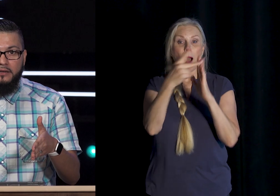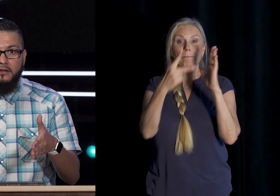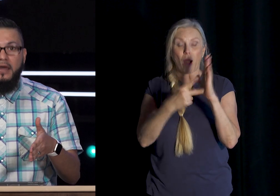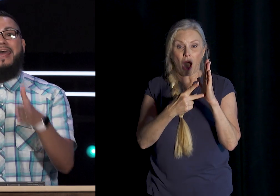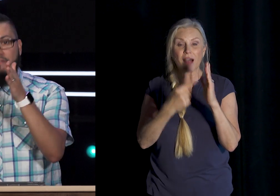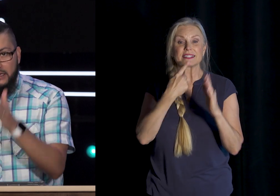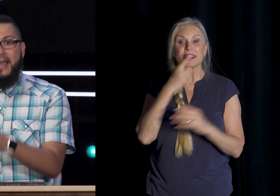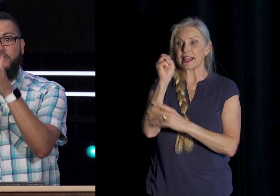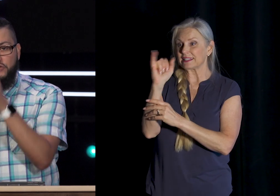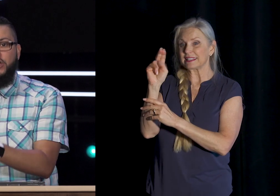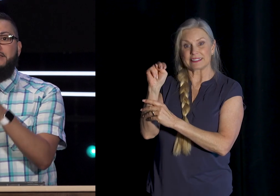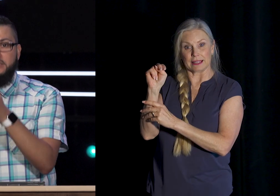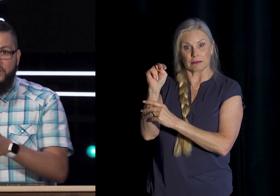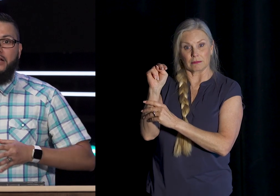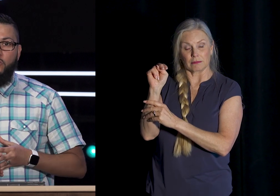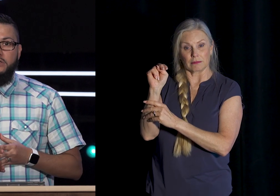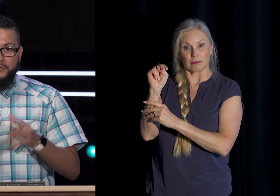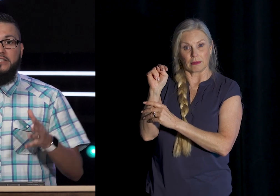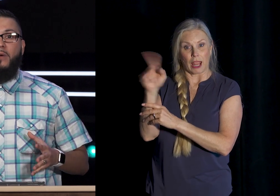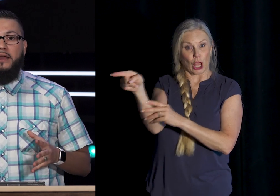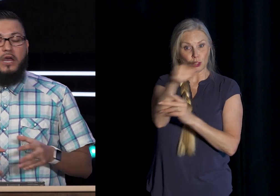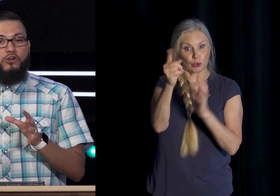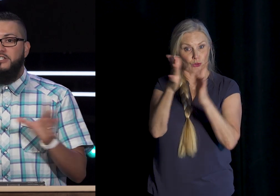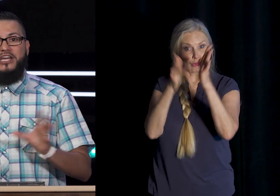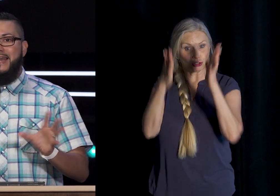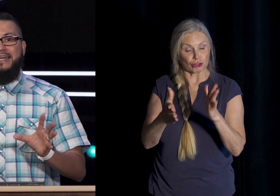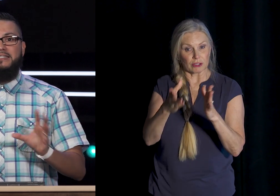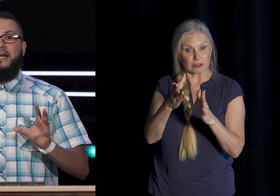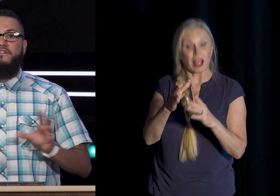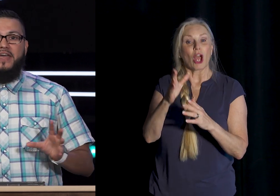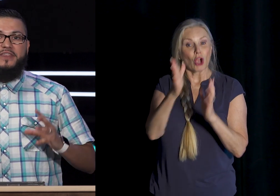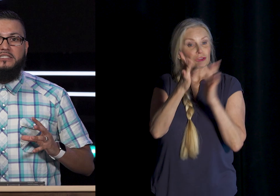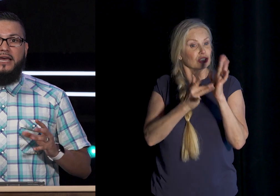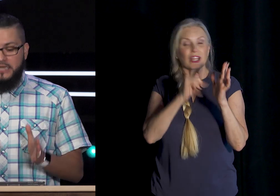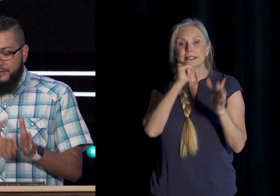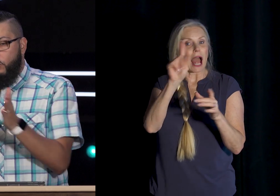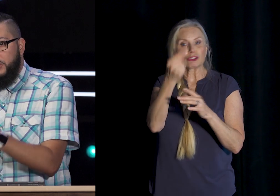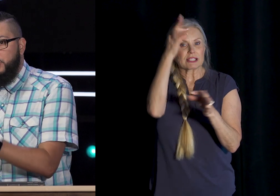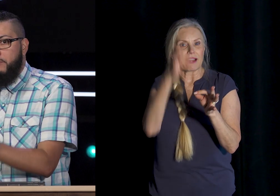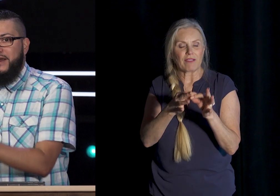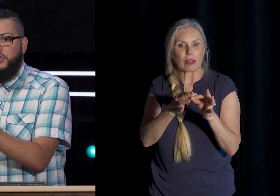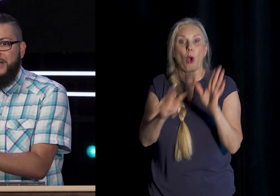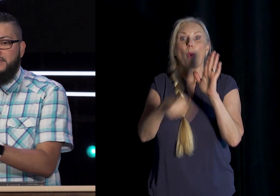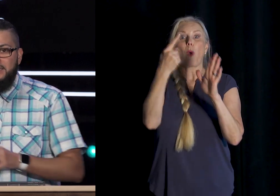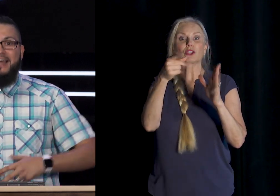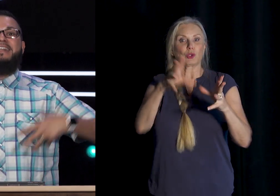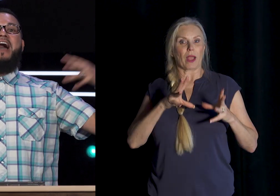In the Life Of Jesus Followers That's Right Christianity Is not A faith That says That once You embrace Jesus Now